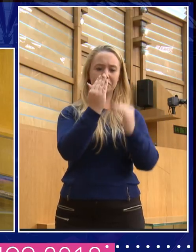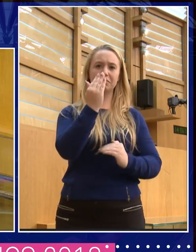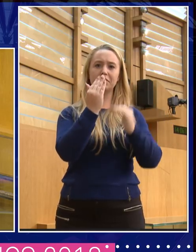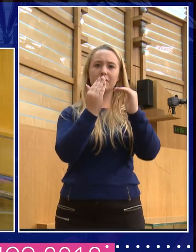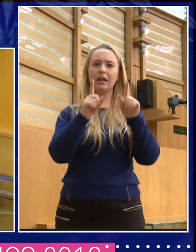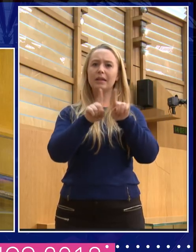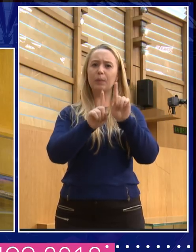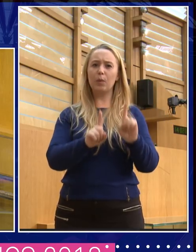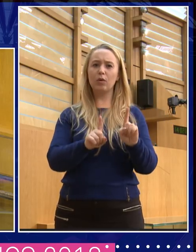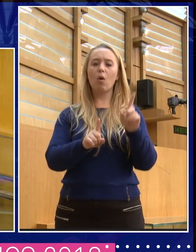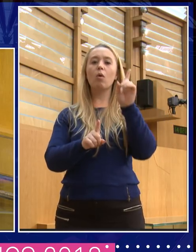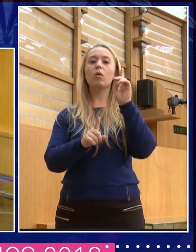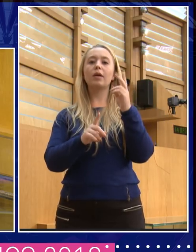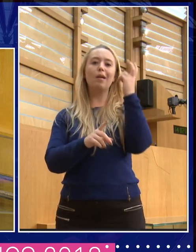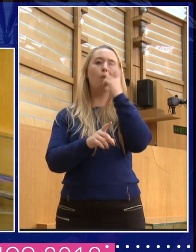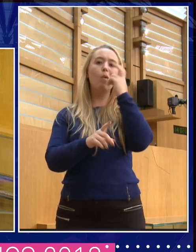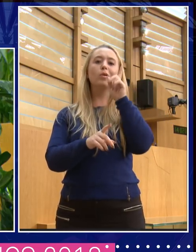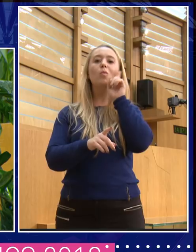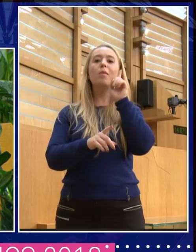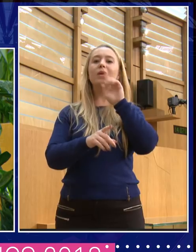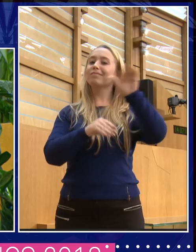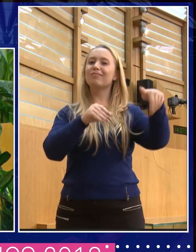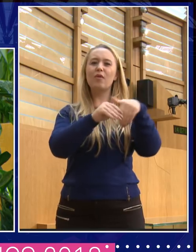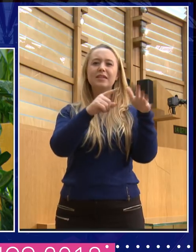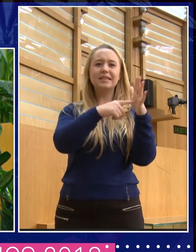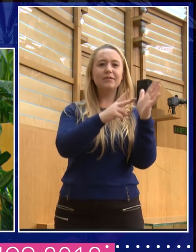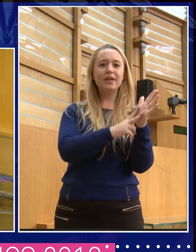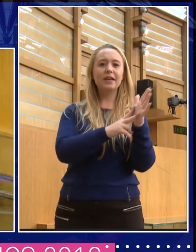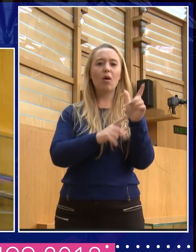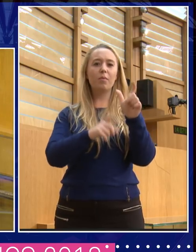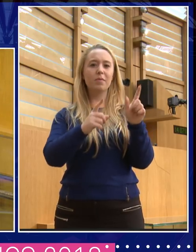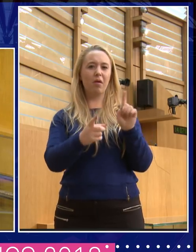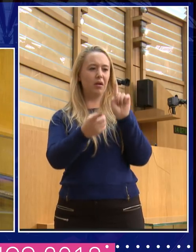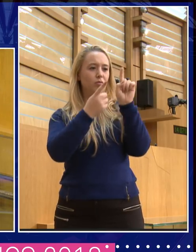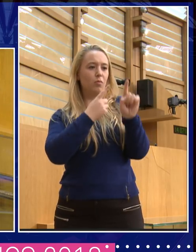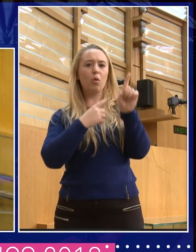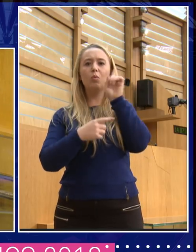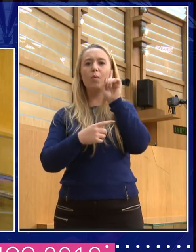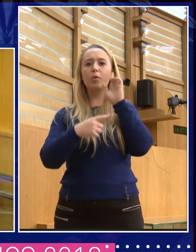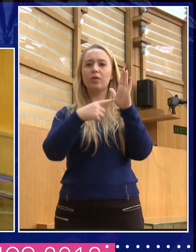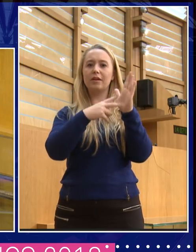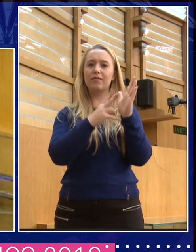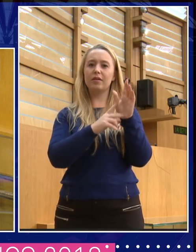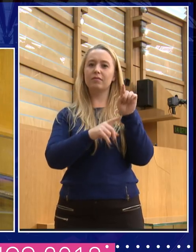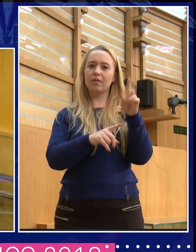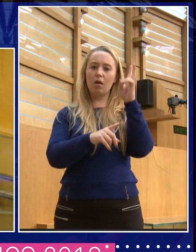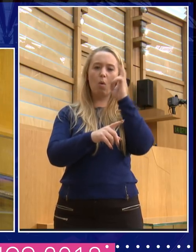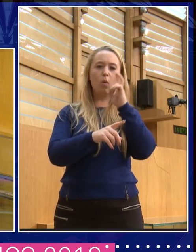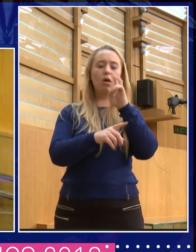older women on TV, the absence of older women on TV and the reaction they get. But the point here is that you trace attitudes, misogynistic attitudes to